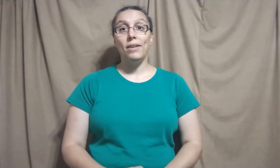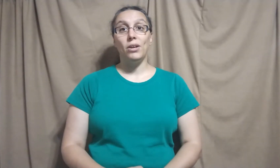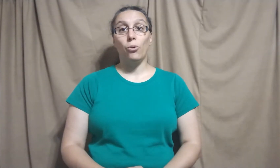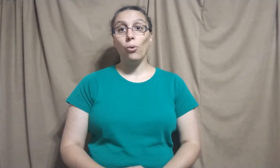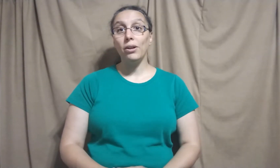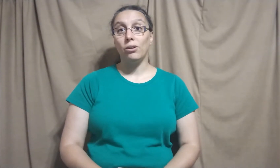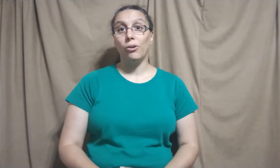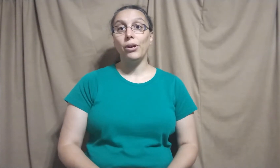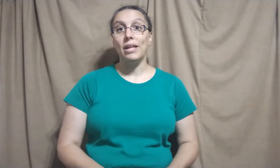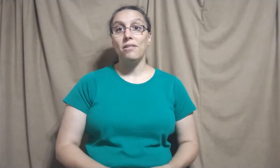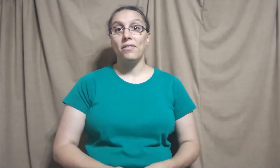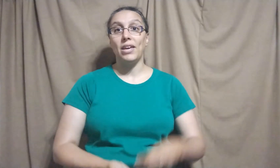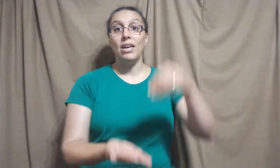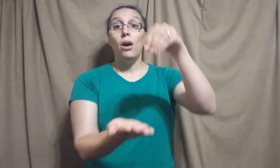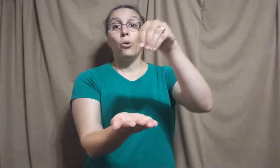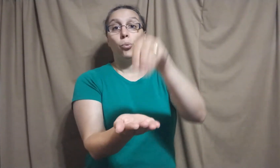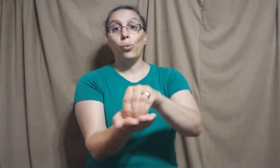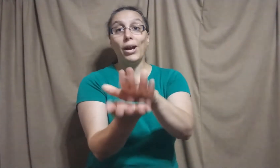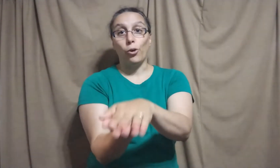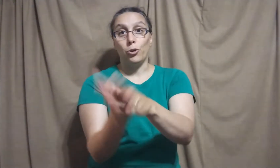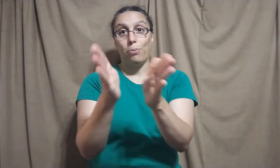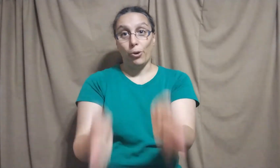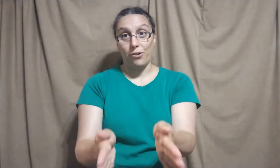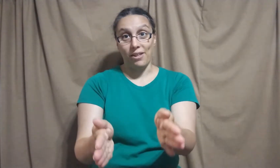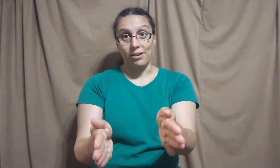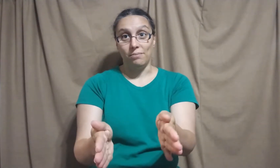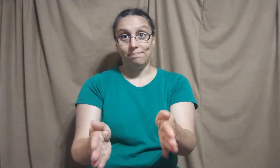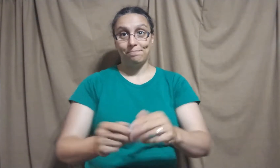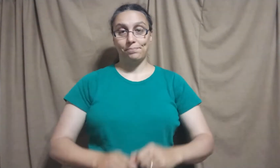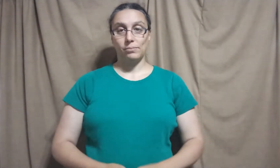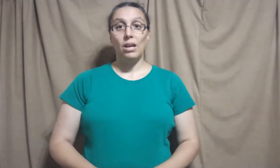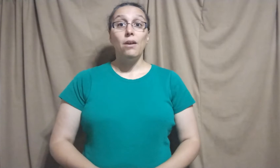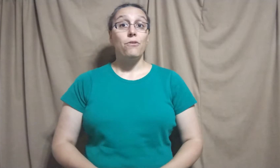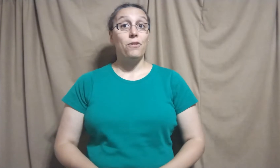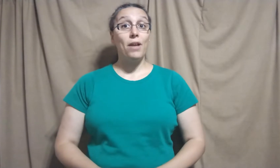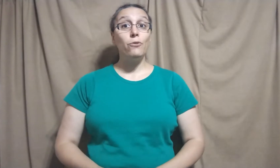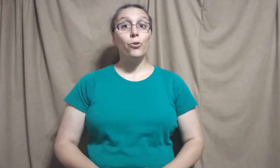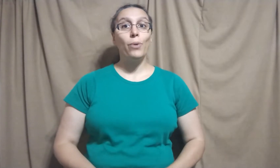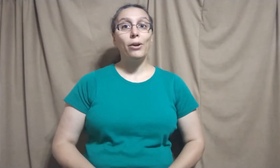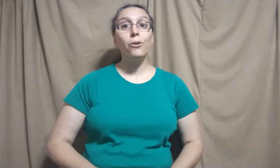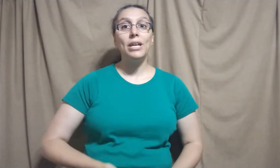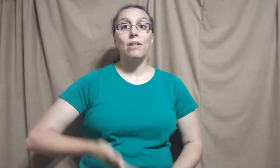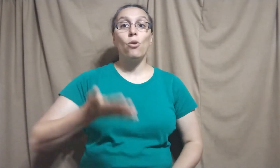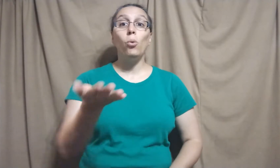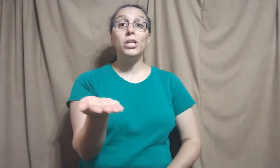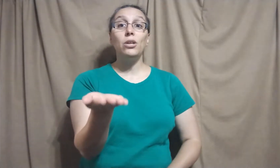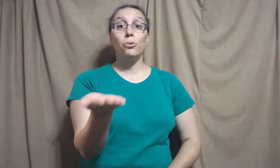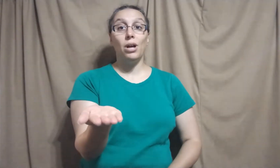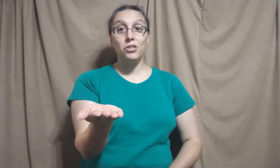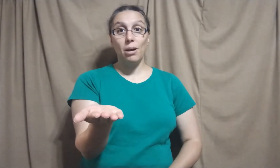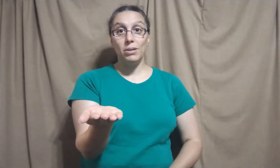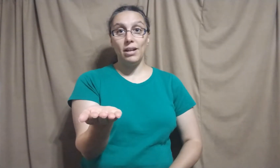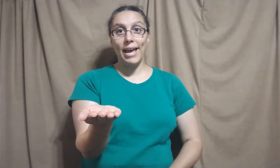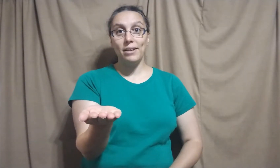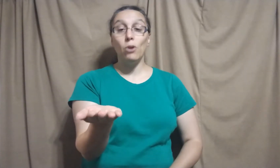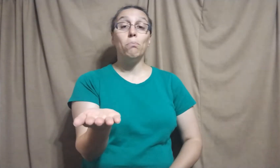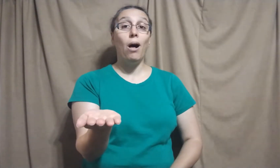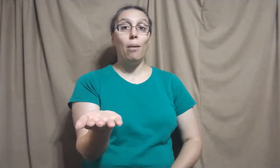the chronicler is the record person. So the sign for record is holding your non-dominant hand out, palm